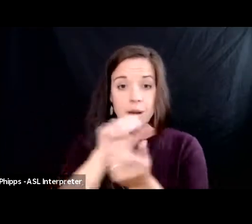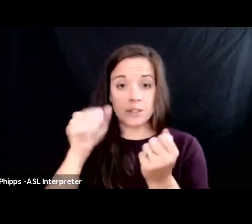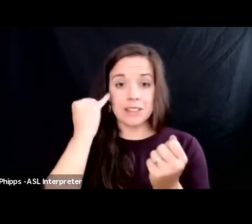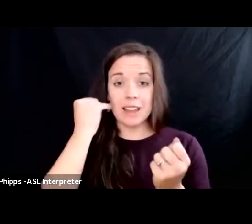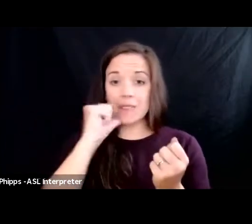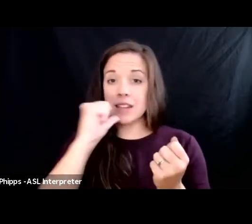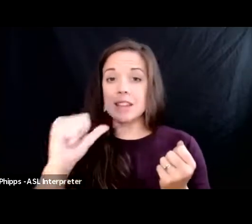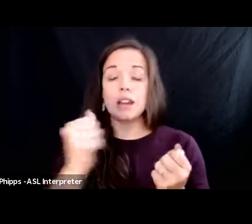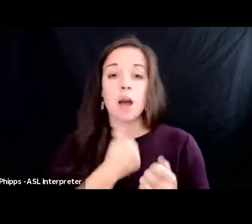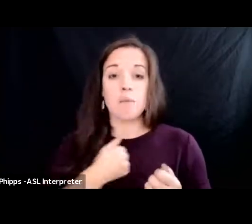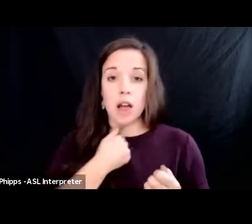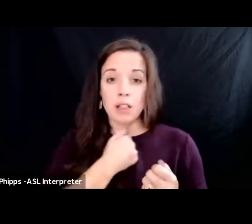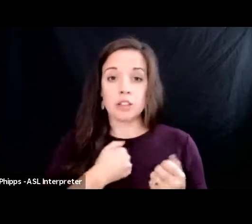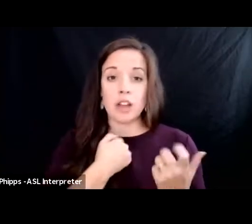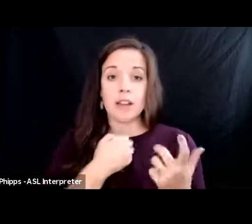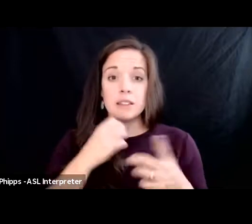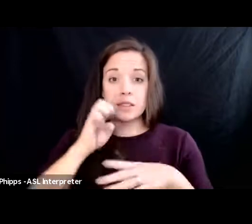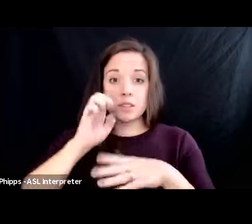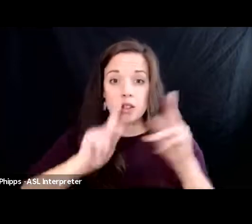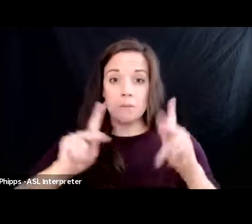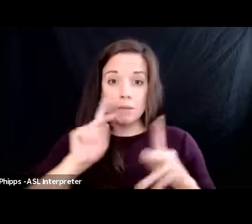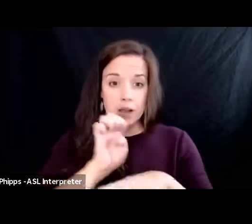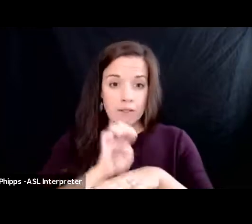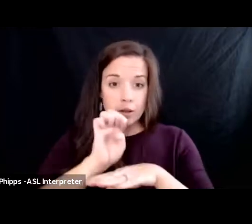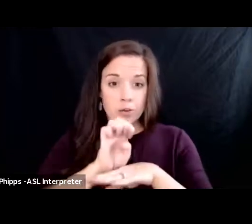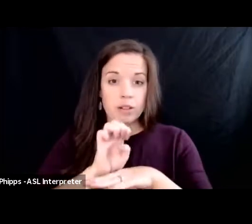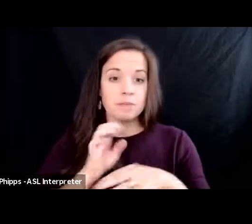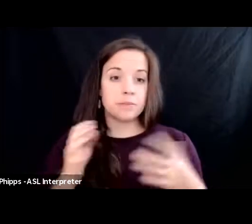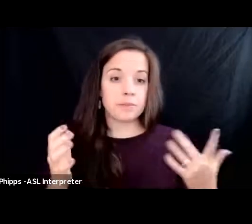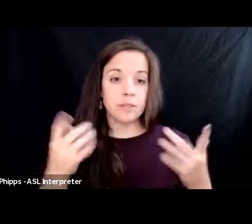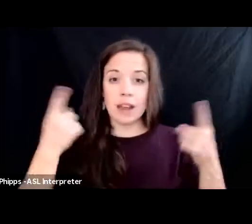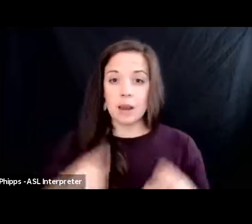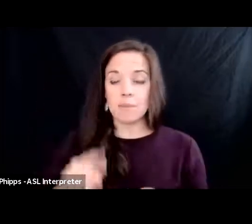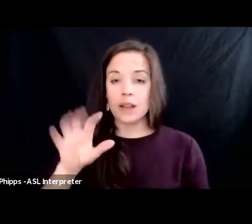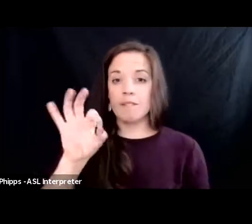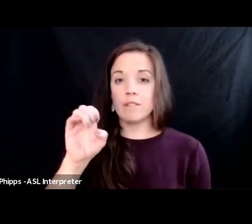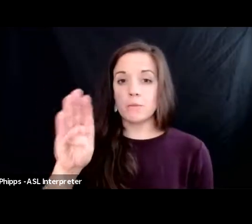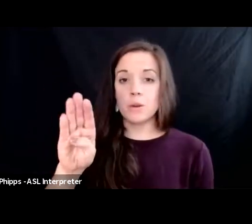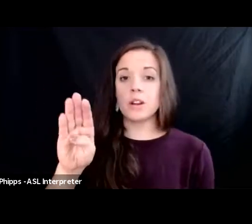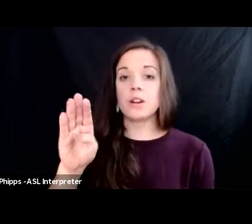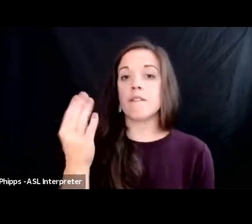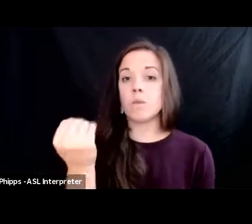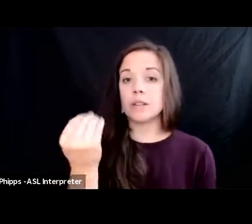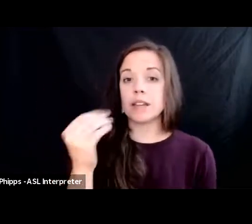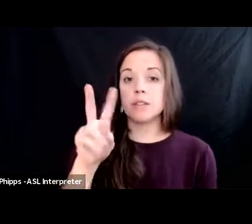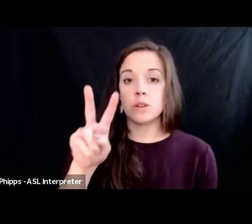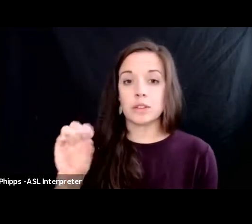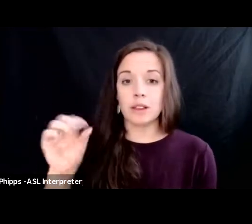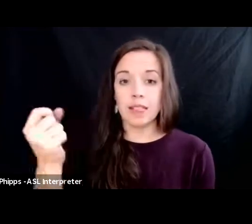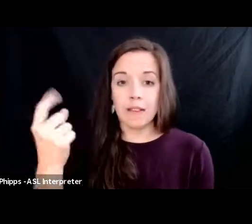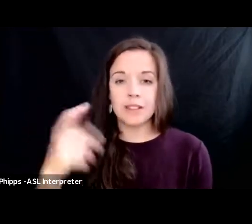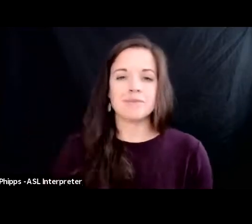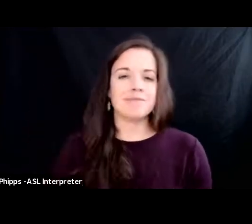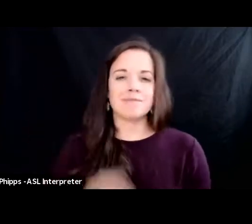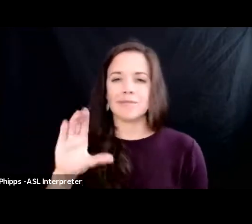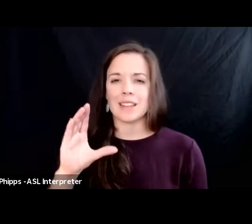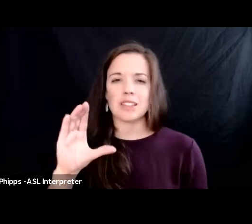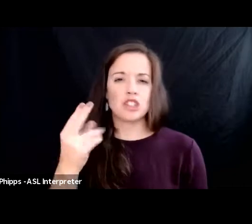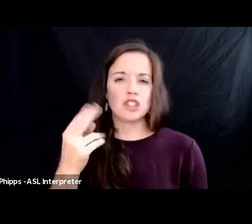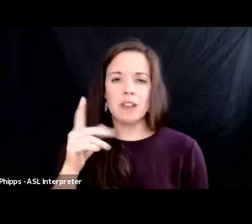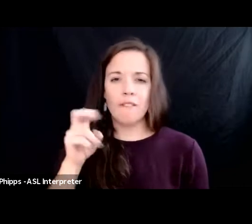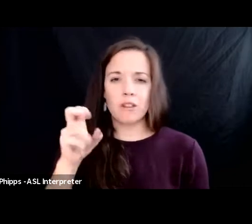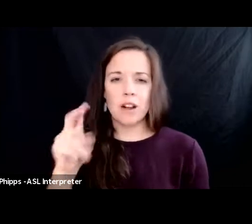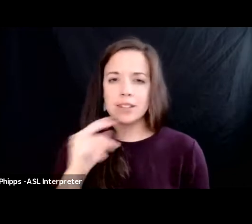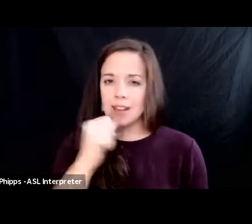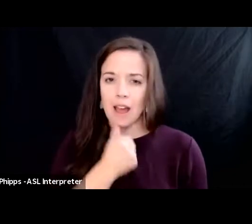of ecuador within a couple weeks of that decision which came down on february 14th 2011 of course chevron did not apologize and